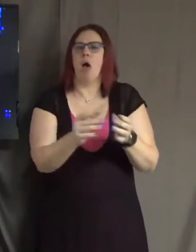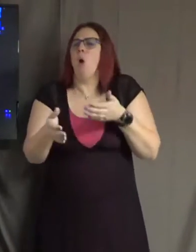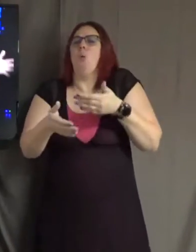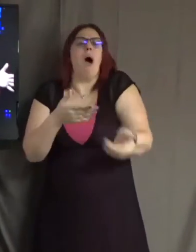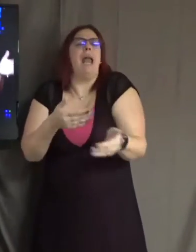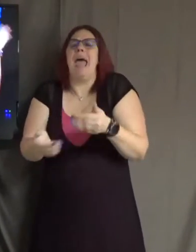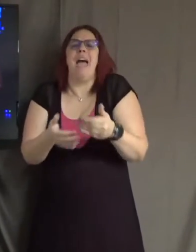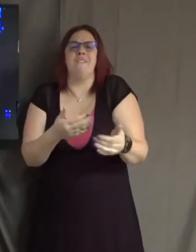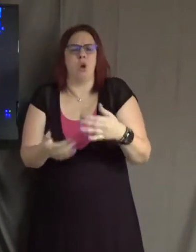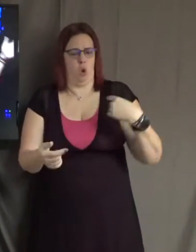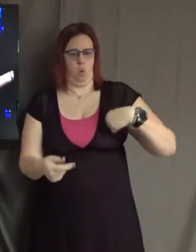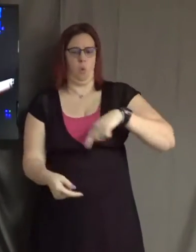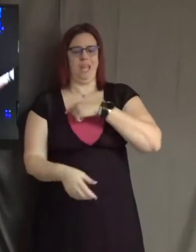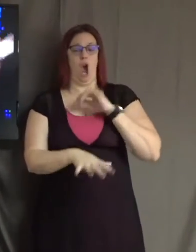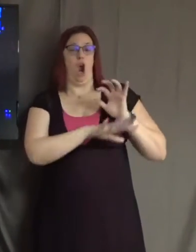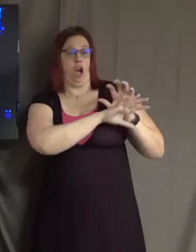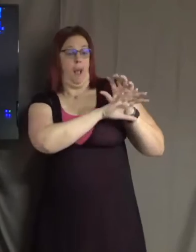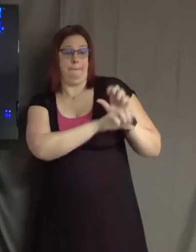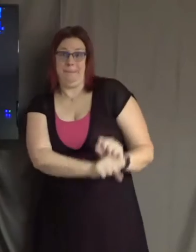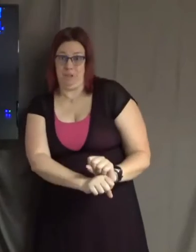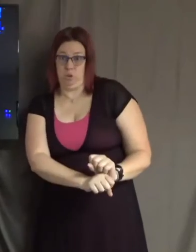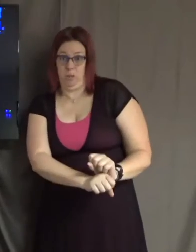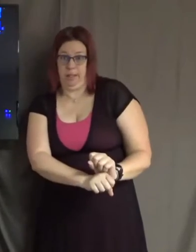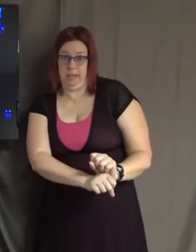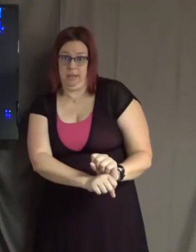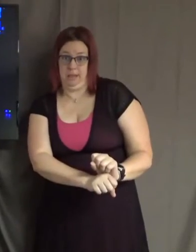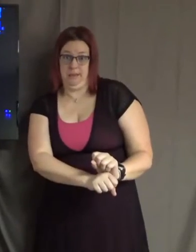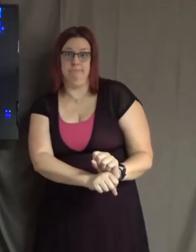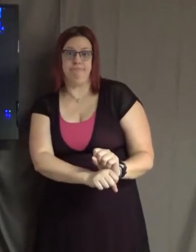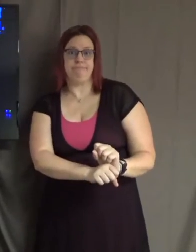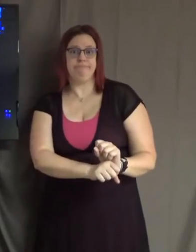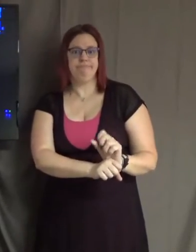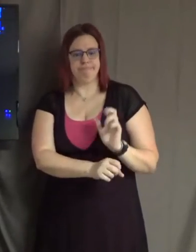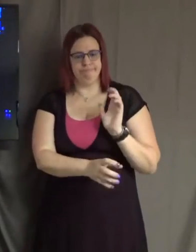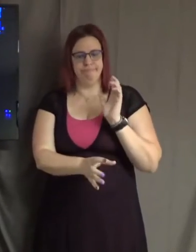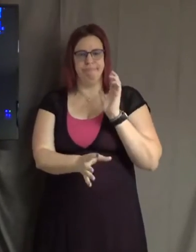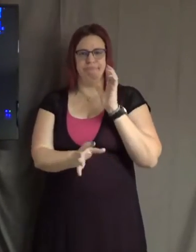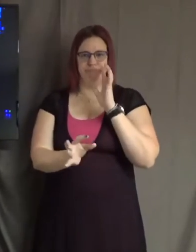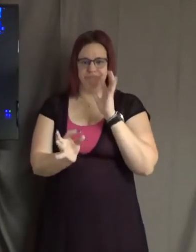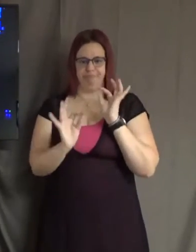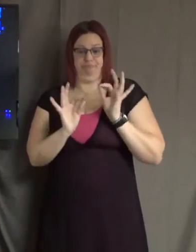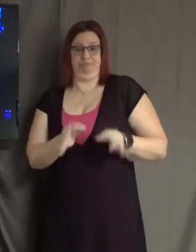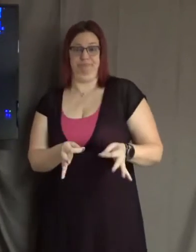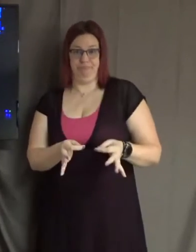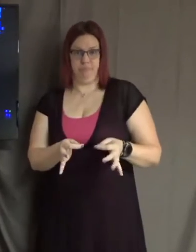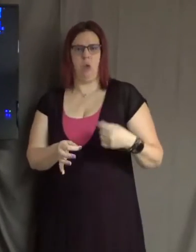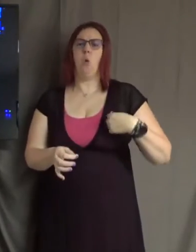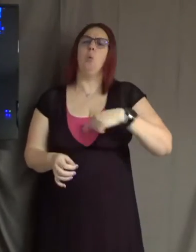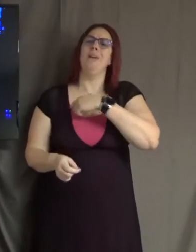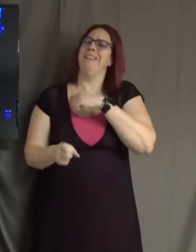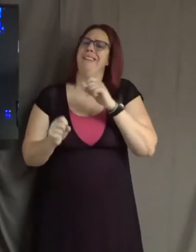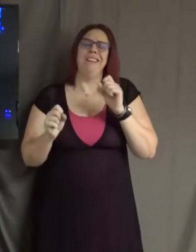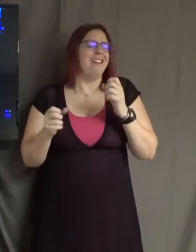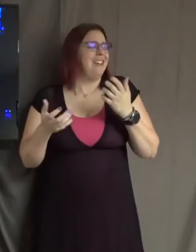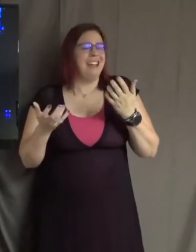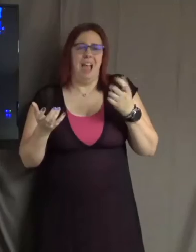habitually plopping on to people, we can get caught up in that. And we need to understand that when we are